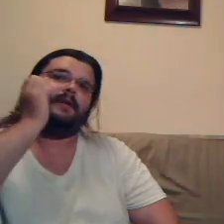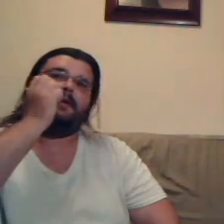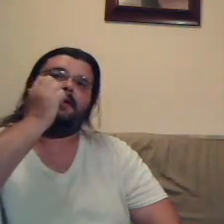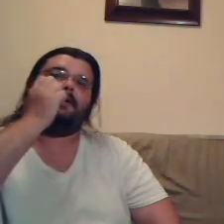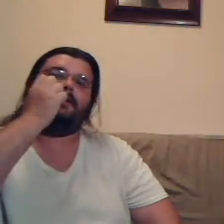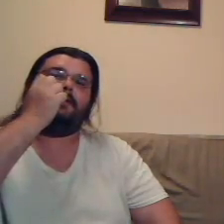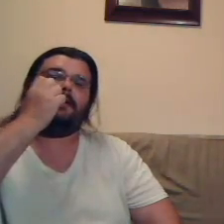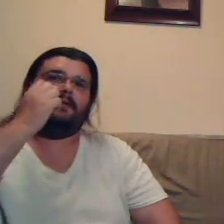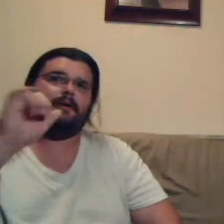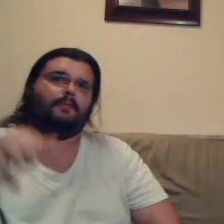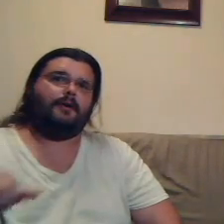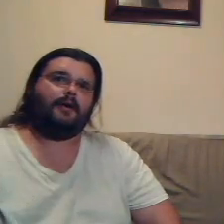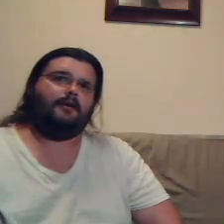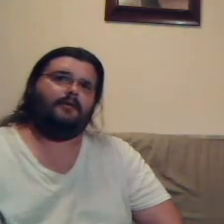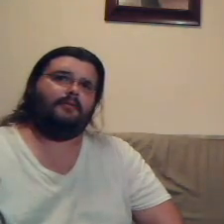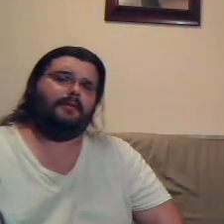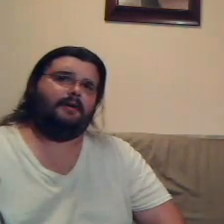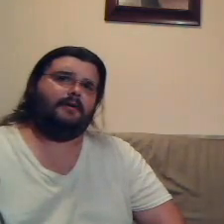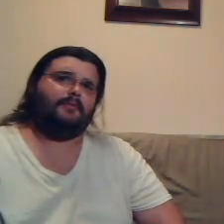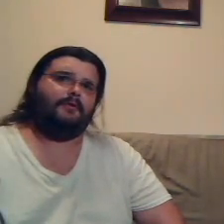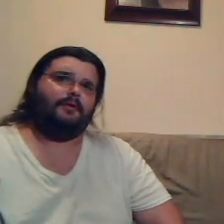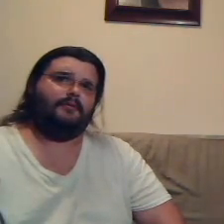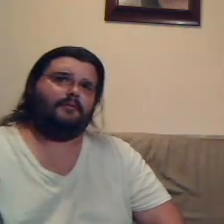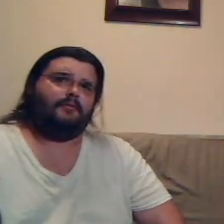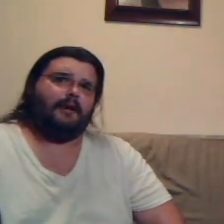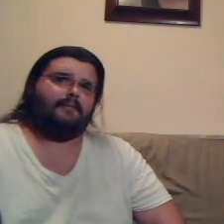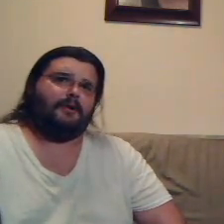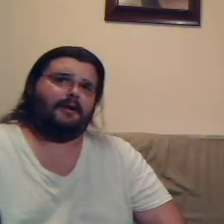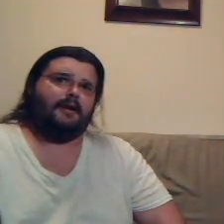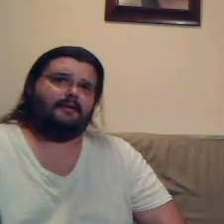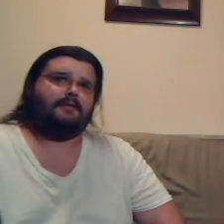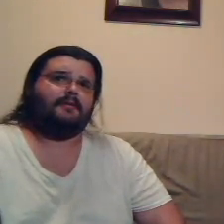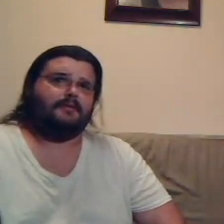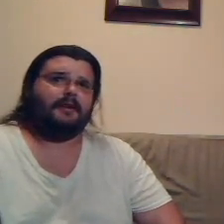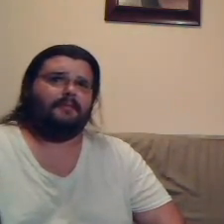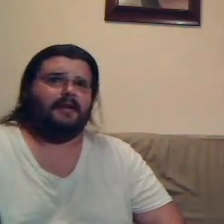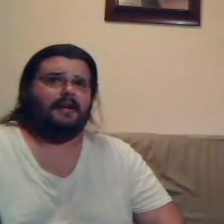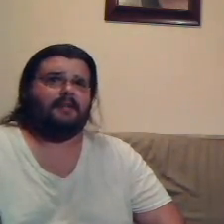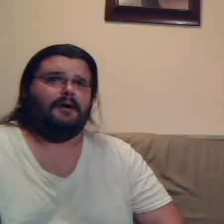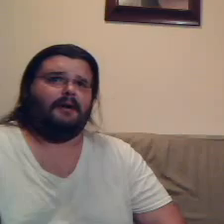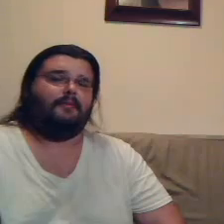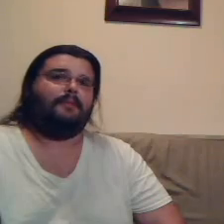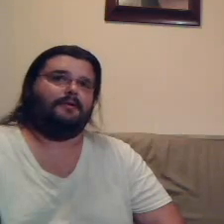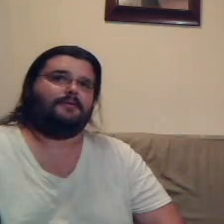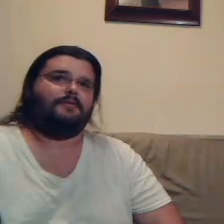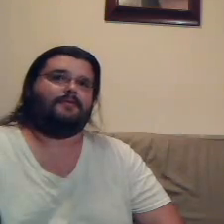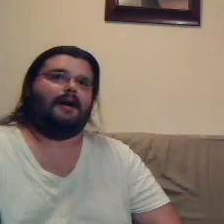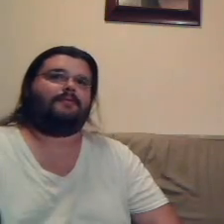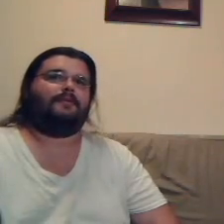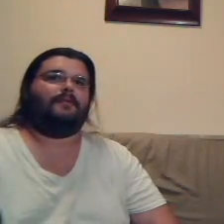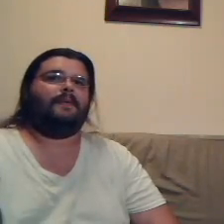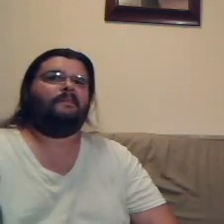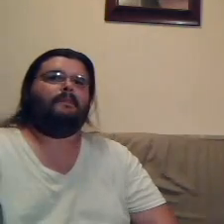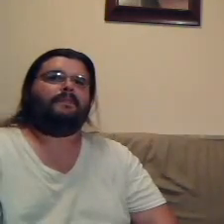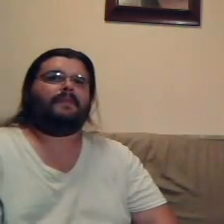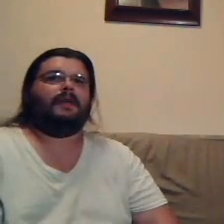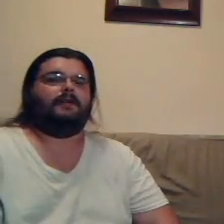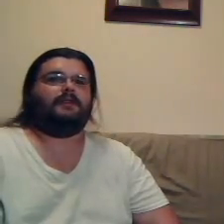in an old, beat-up room, Grand Marquise, looks like a mid-80 model, pulls through the Drive-Thru, and she